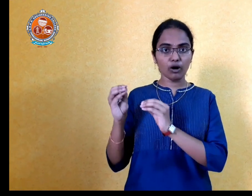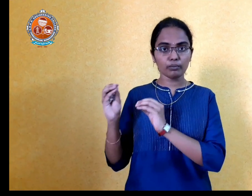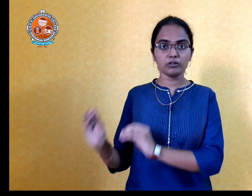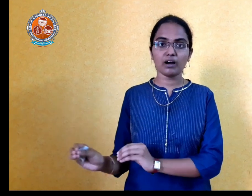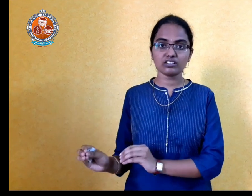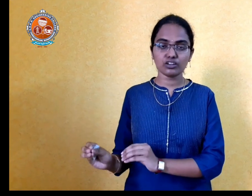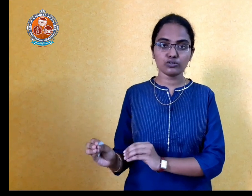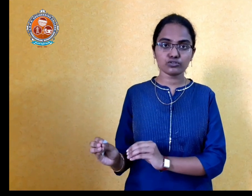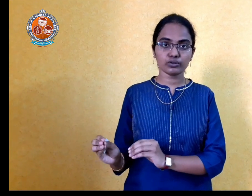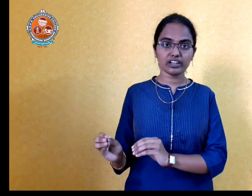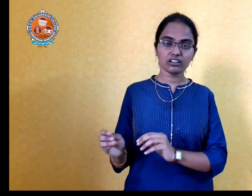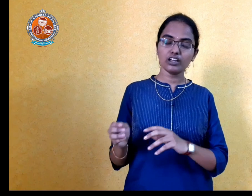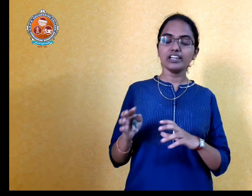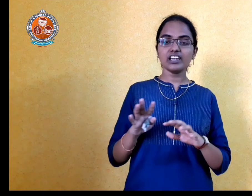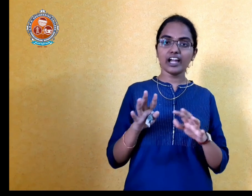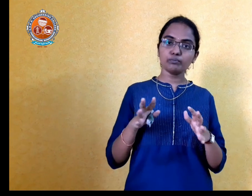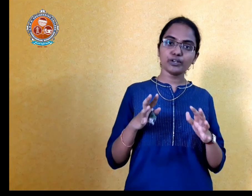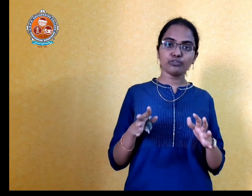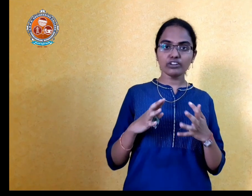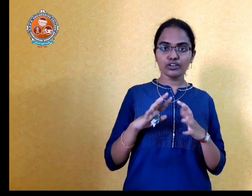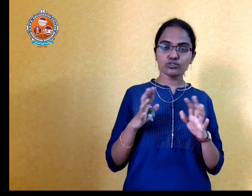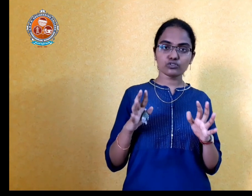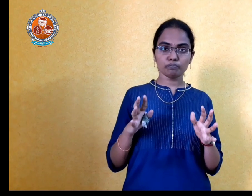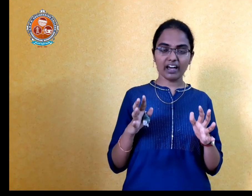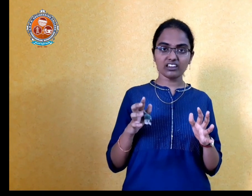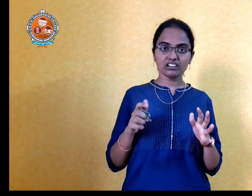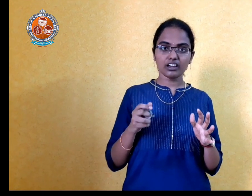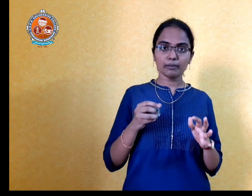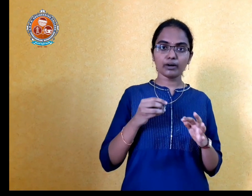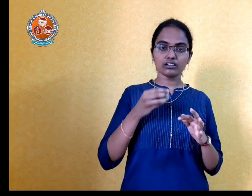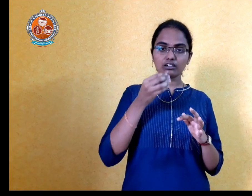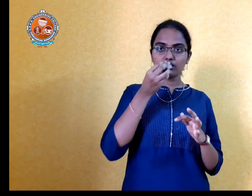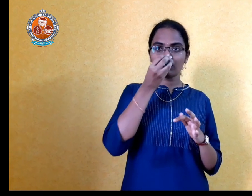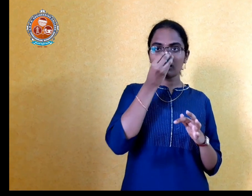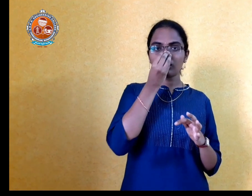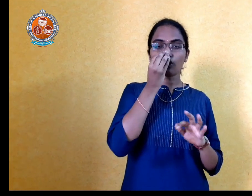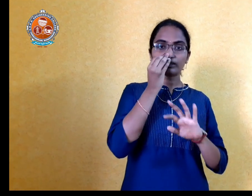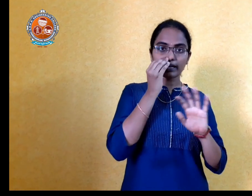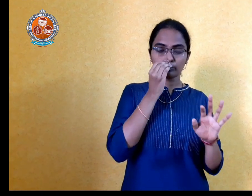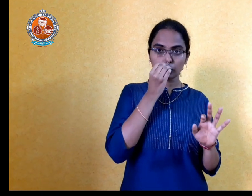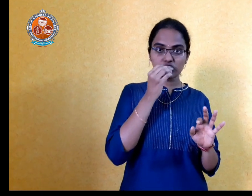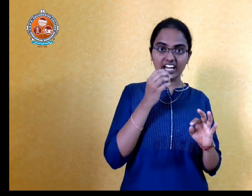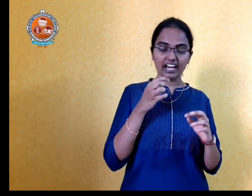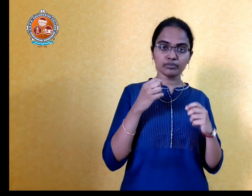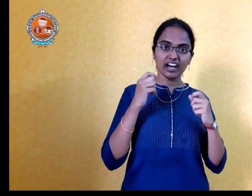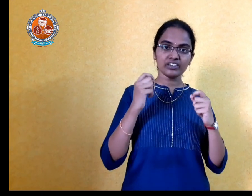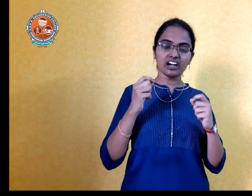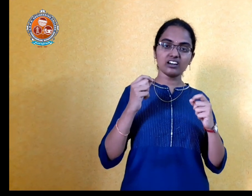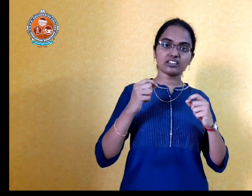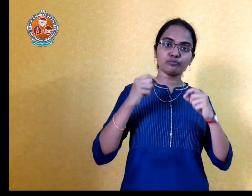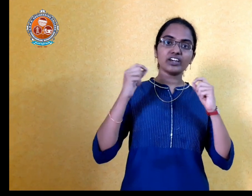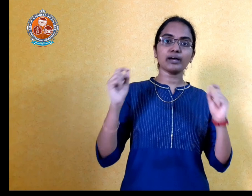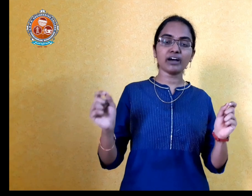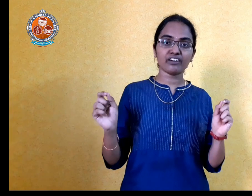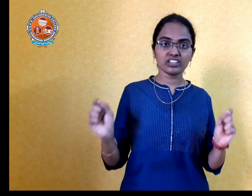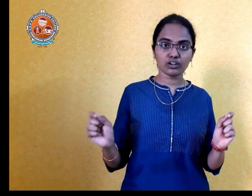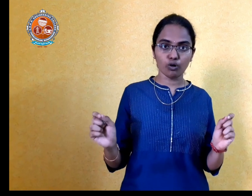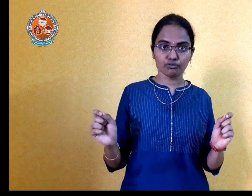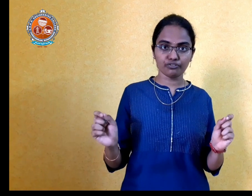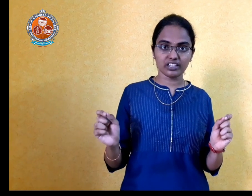how many marks I used to get. Yeah, in between I used to panic, but not that much. I am having a, somewhere I am having the confidence.